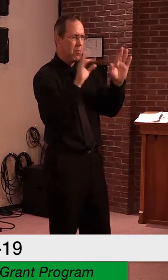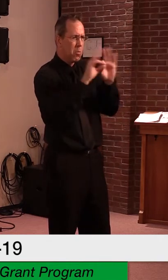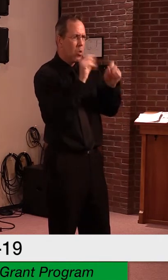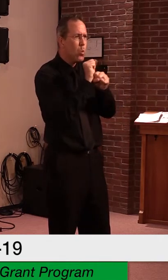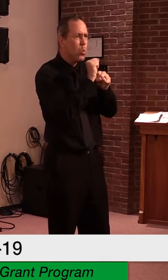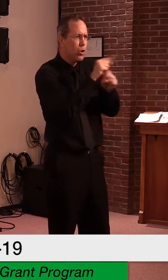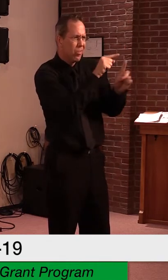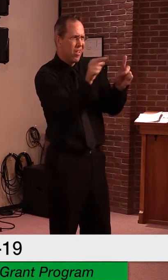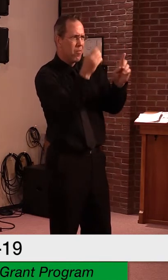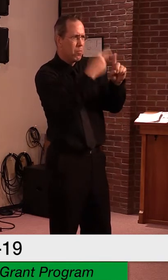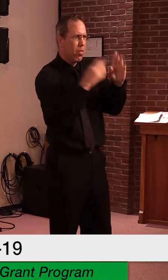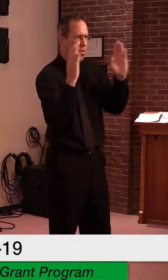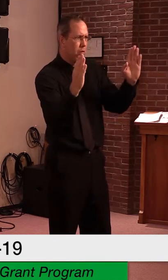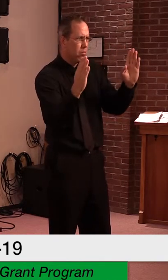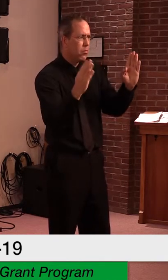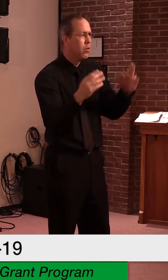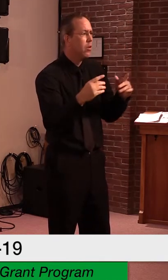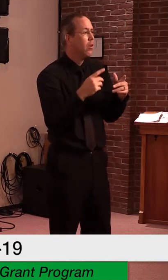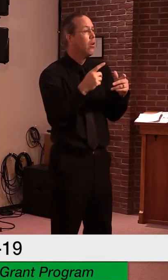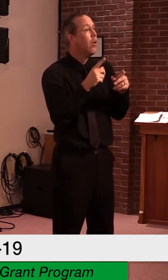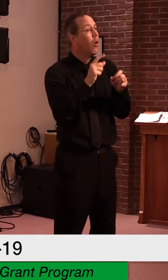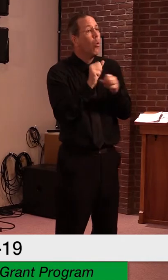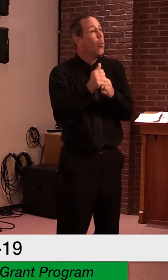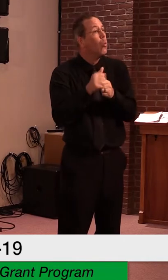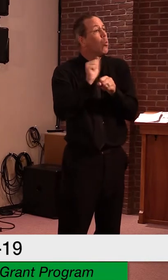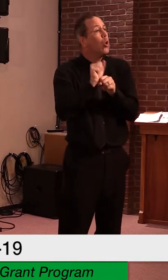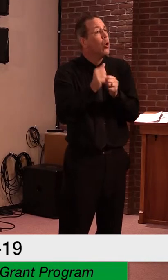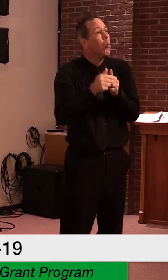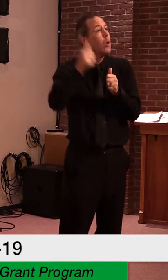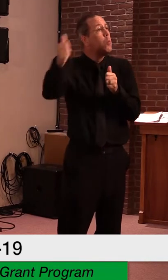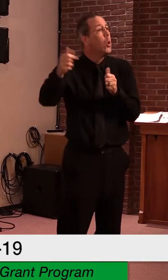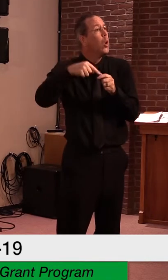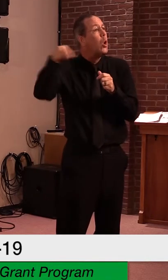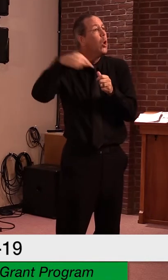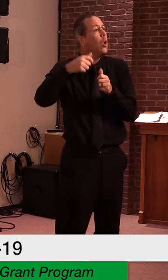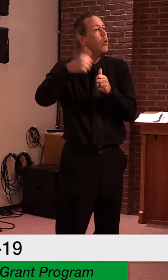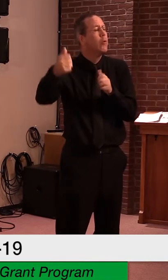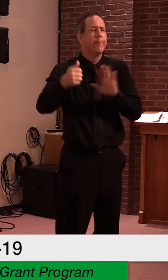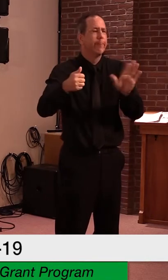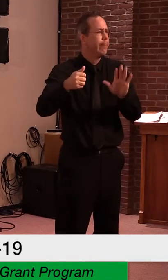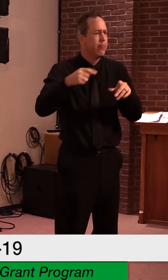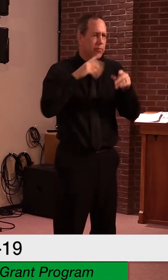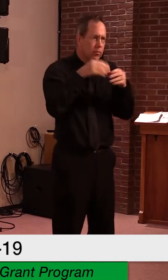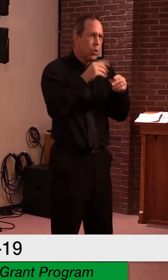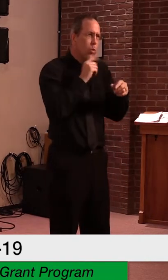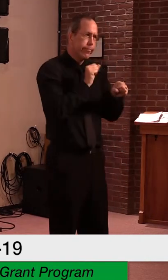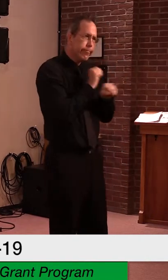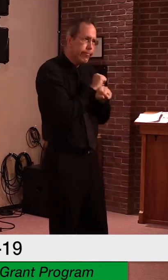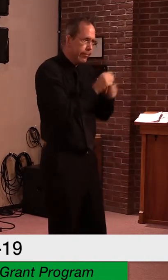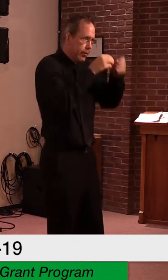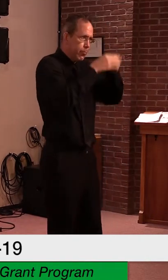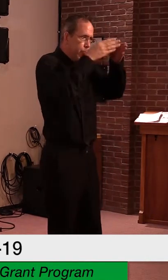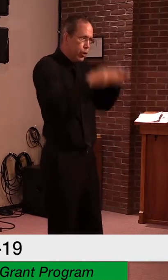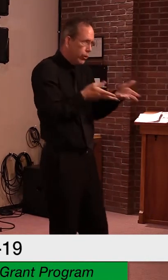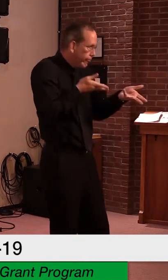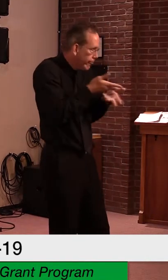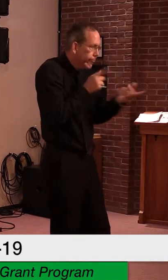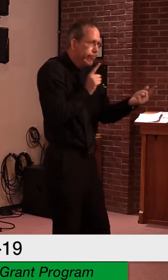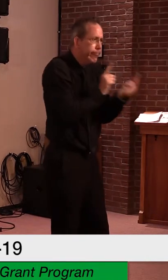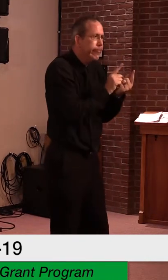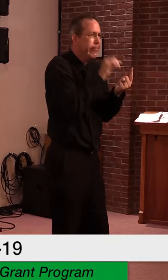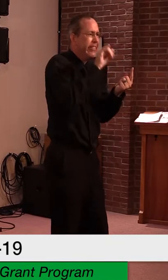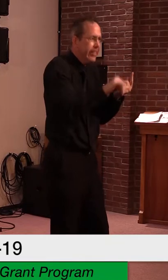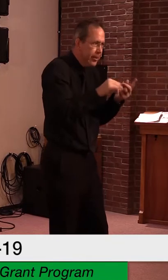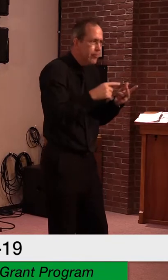Except for home health agencies and nursing homes which have no cap, eligible employees are those